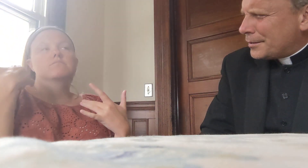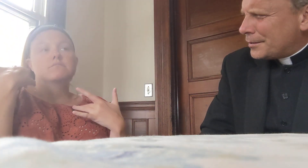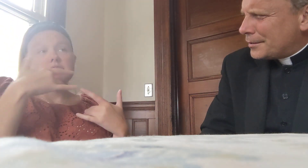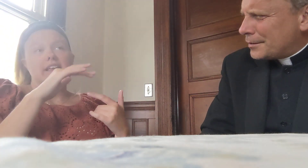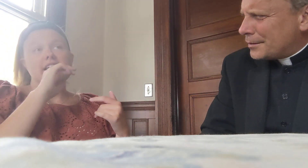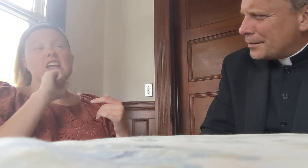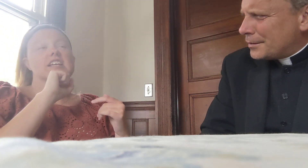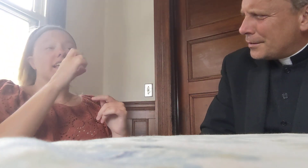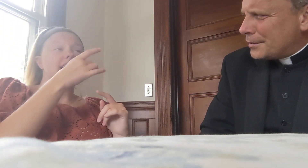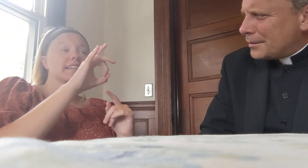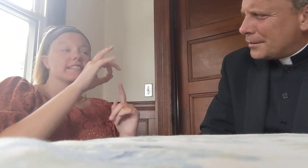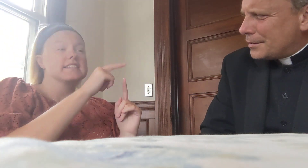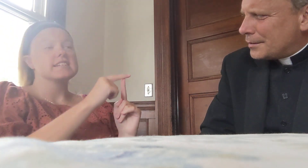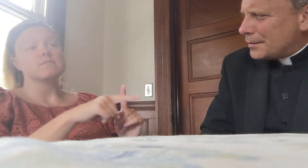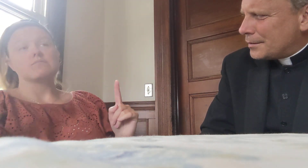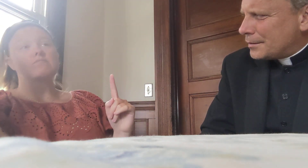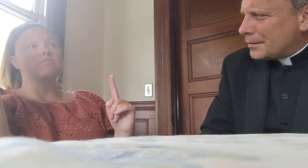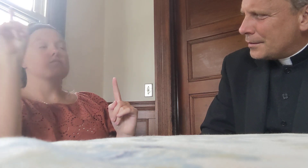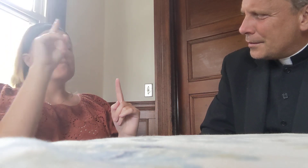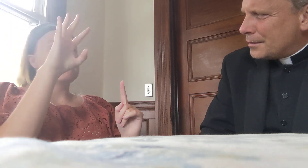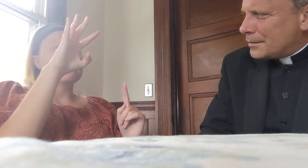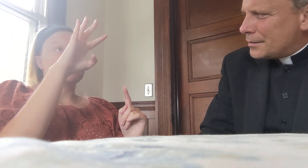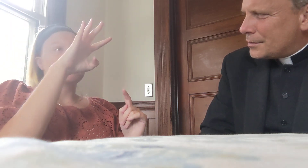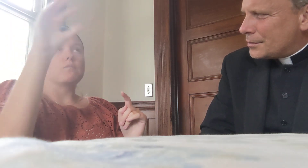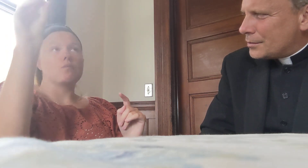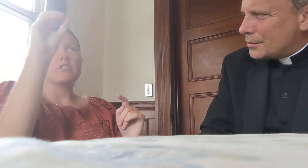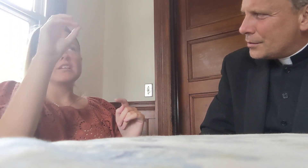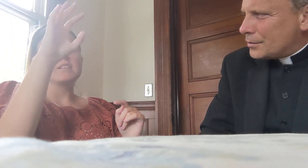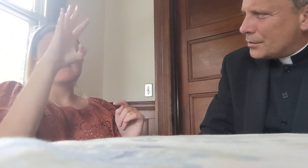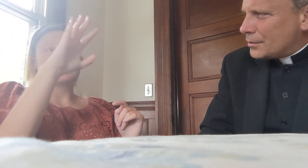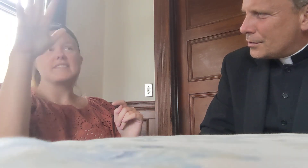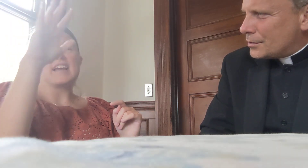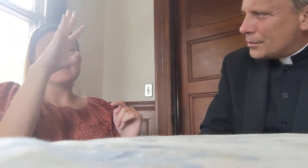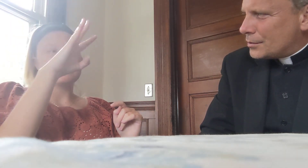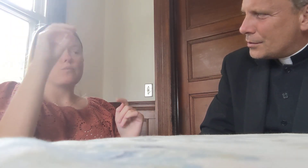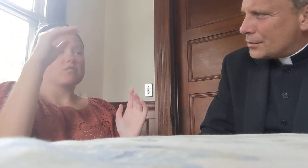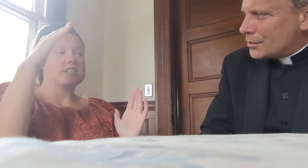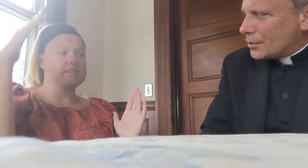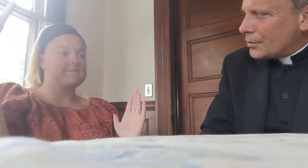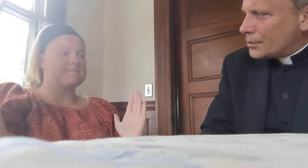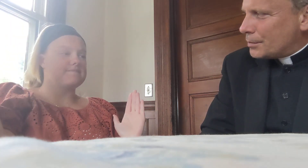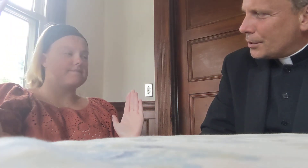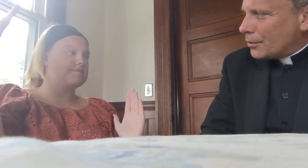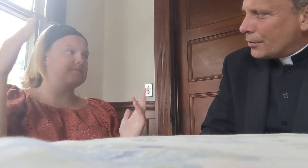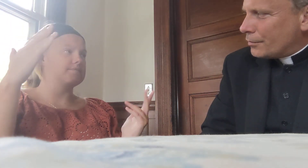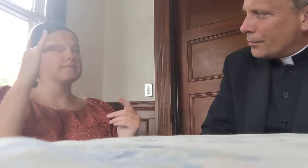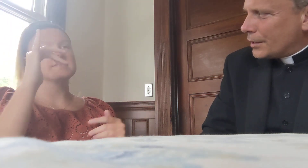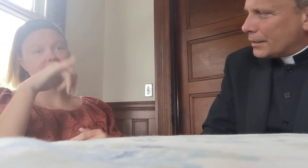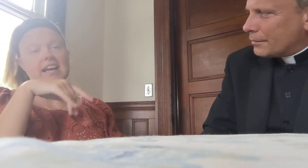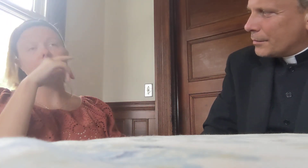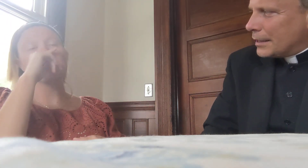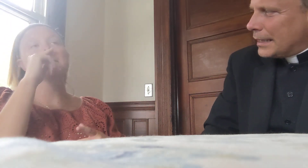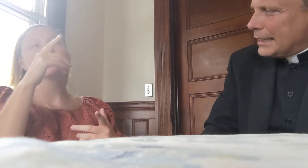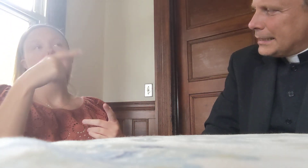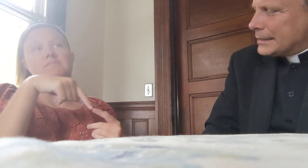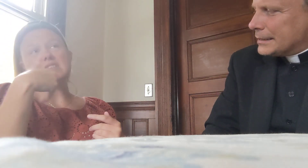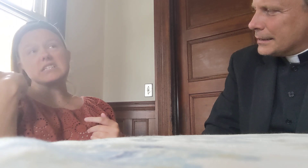so, it's been going from, like, from the 80s to,